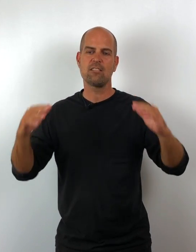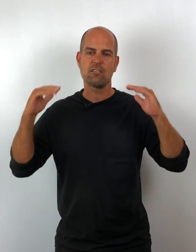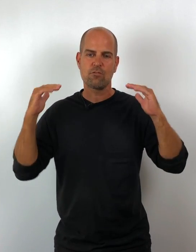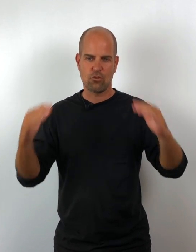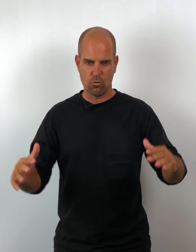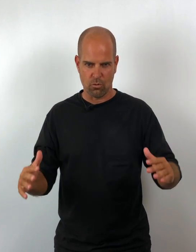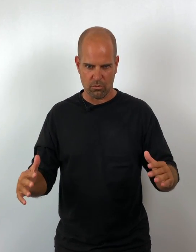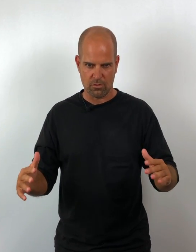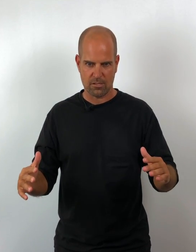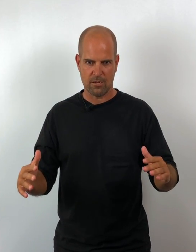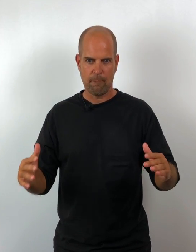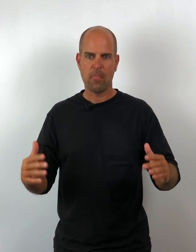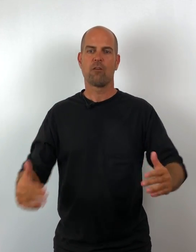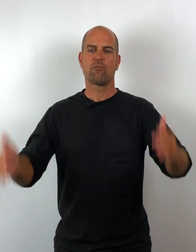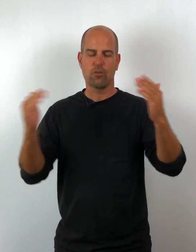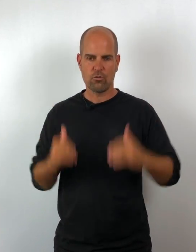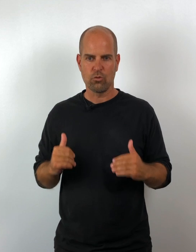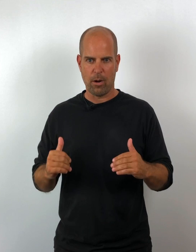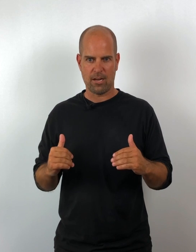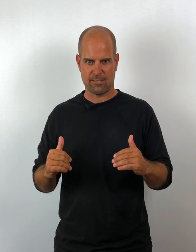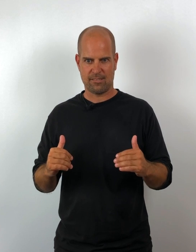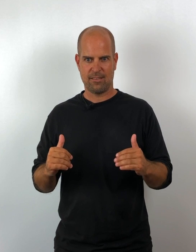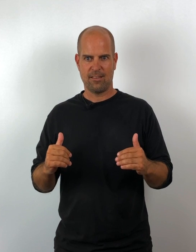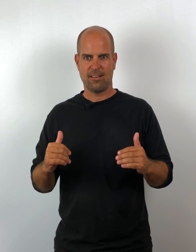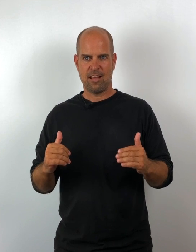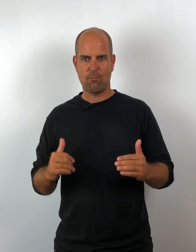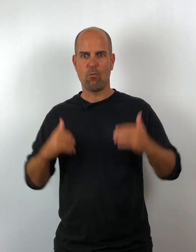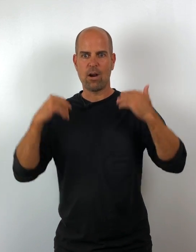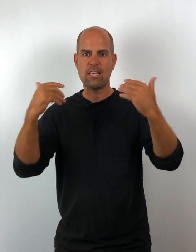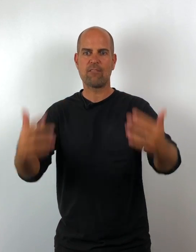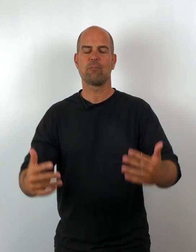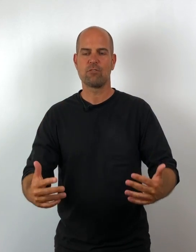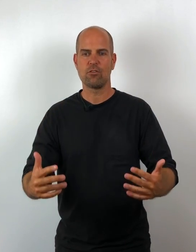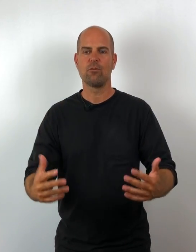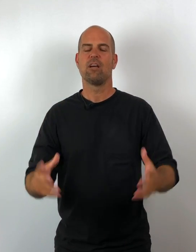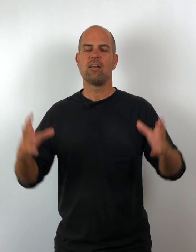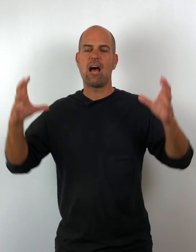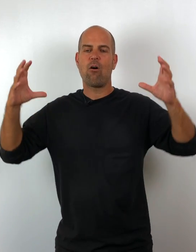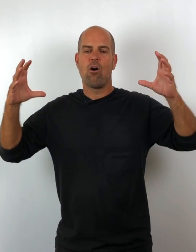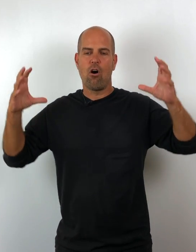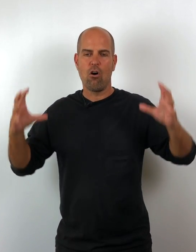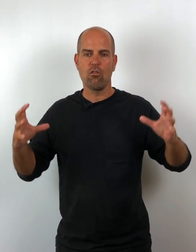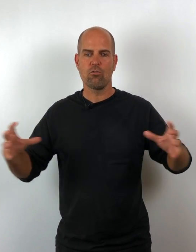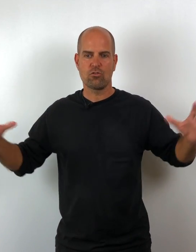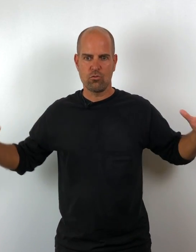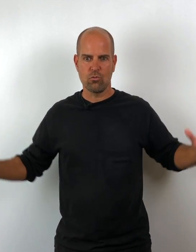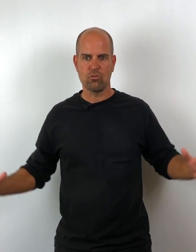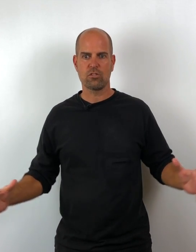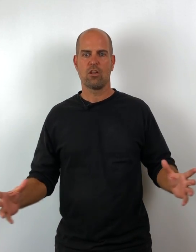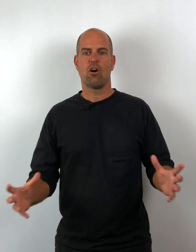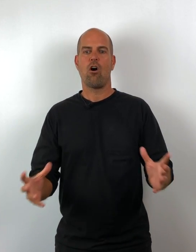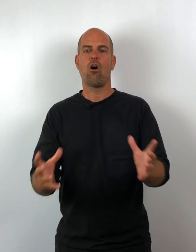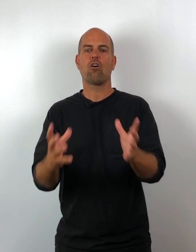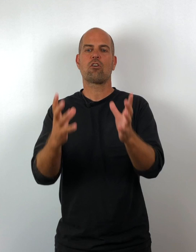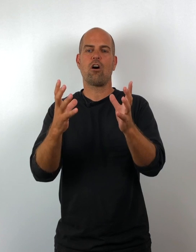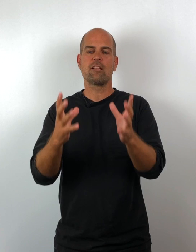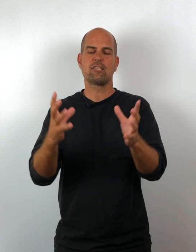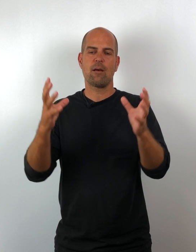of tools for your toolbox and we want to give them to you. Now, all those tools are concepts